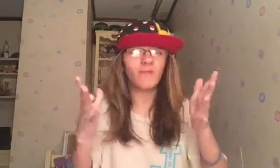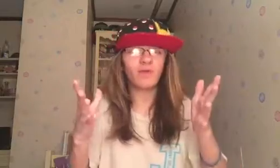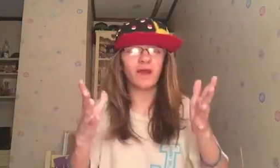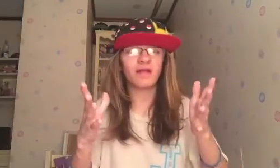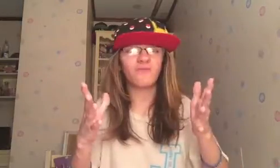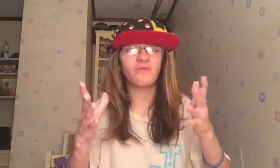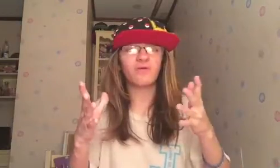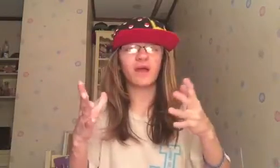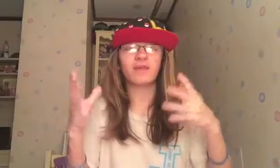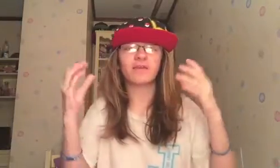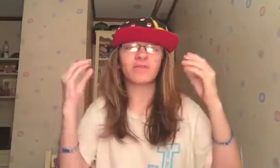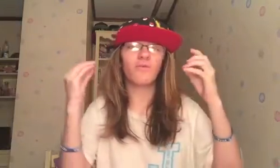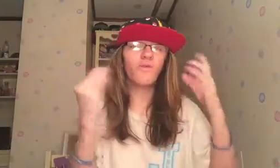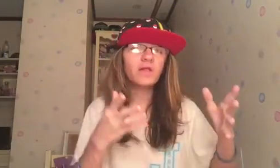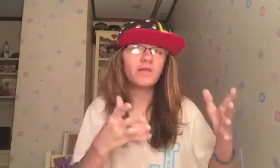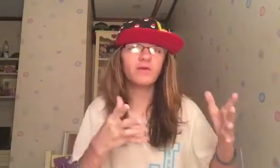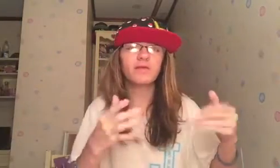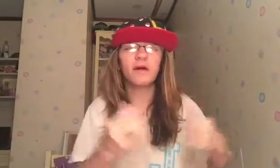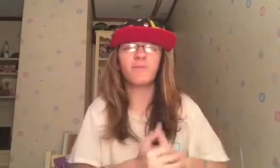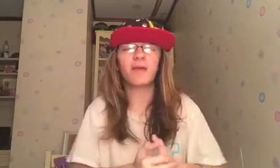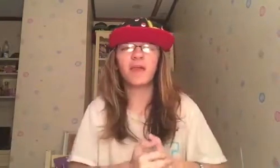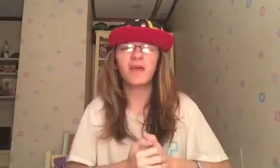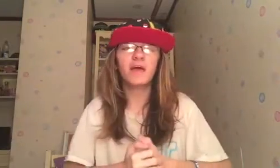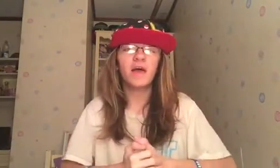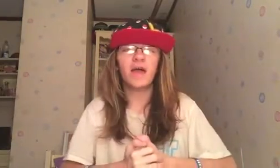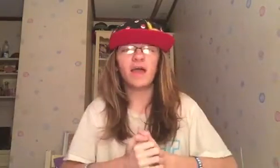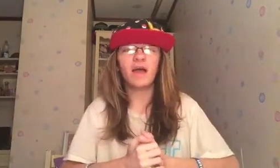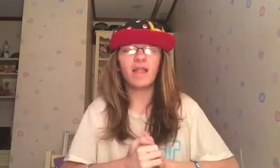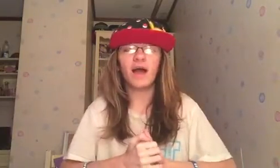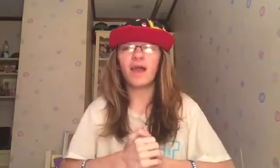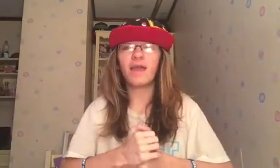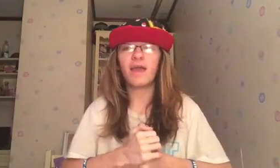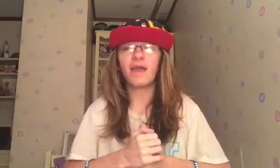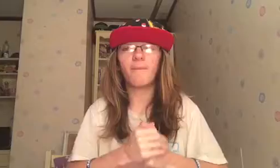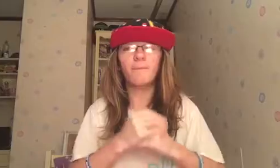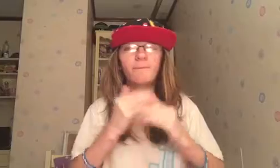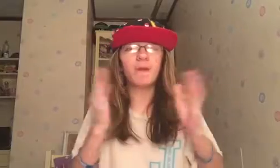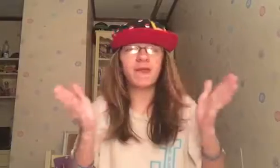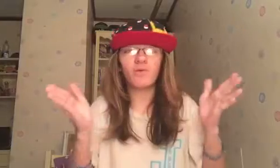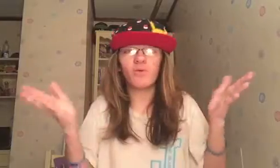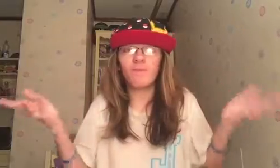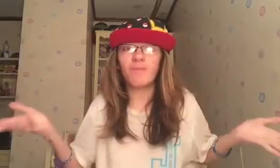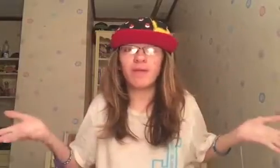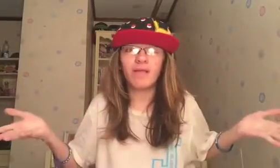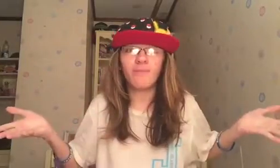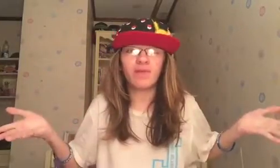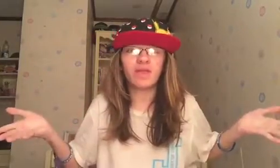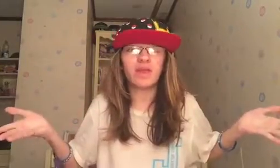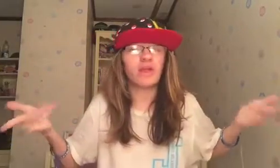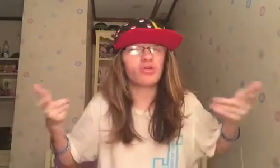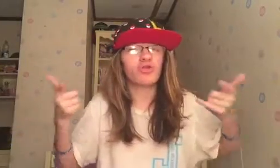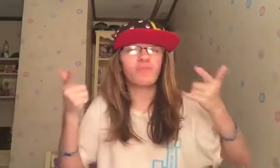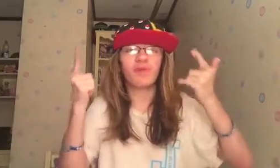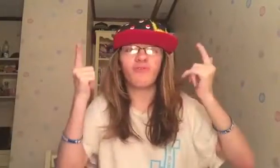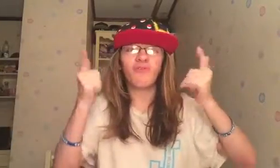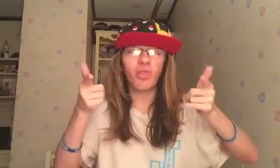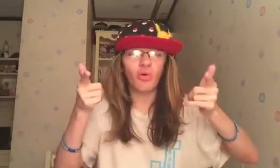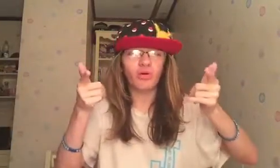more active for you guys. Because, the winter is coming. And, I may or may not be taking a trip to Florida.